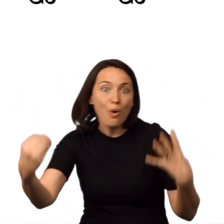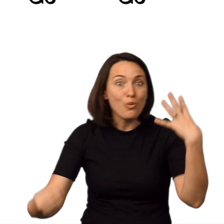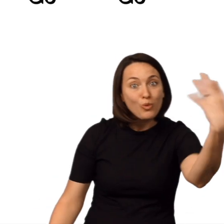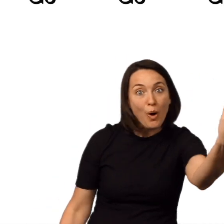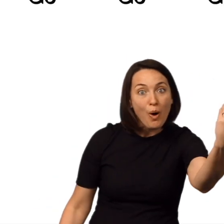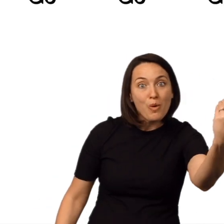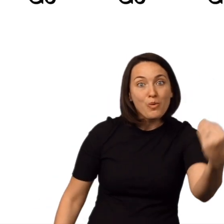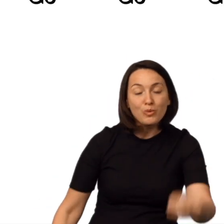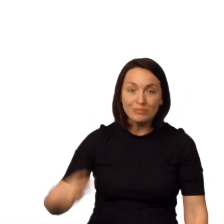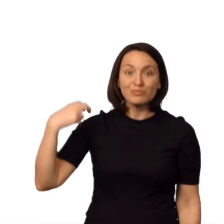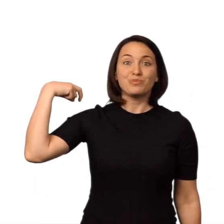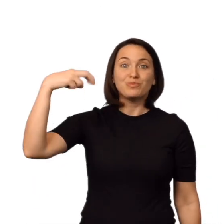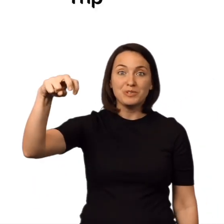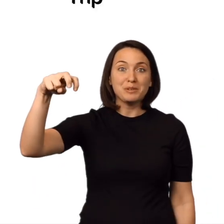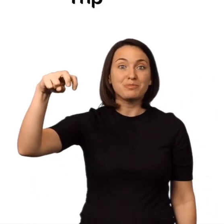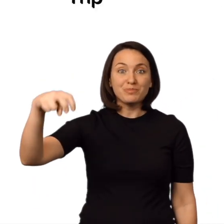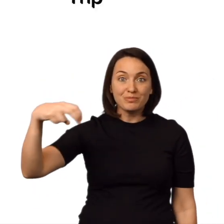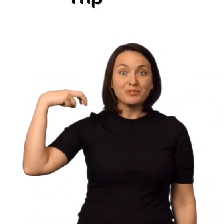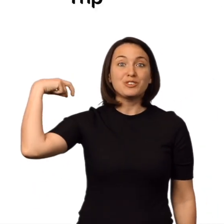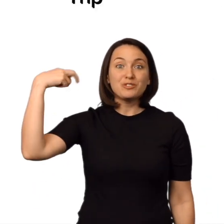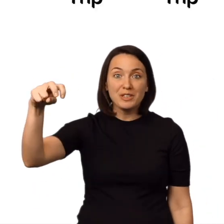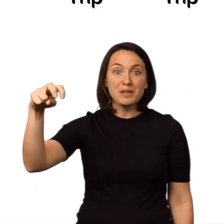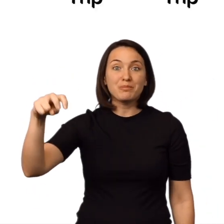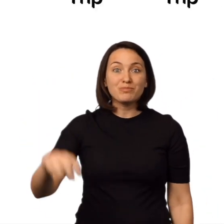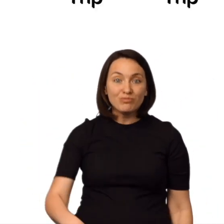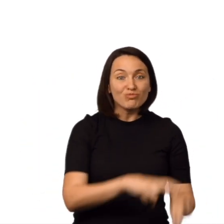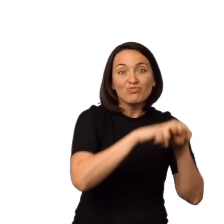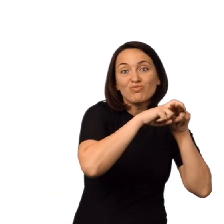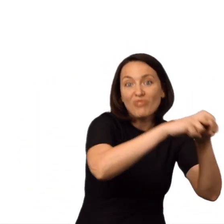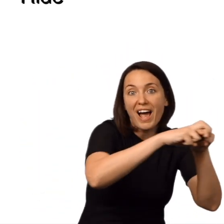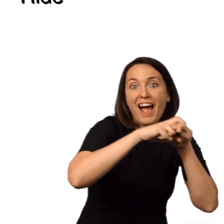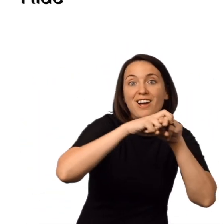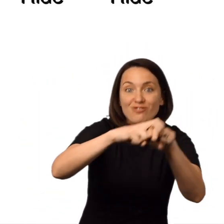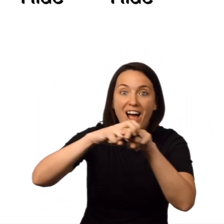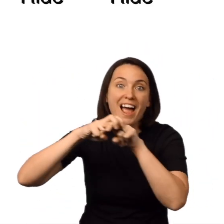go trip trip ride ride ride